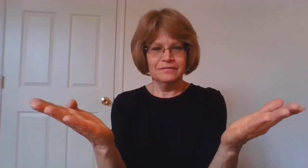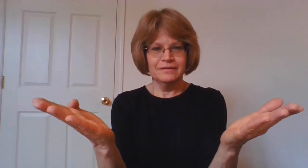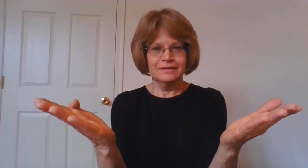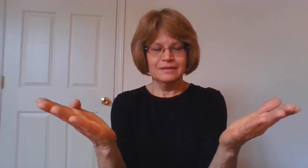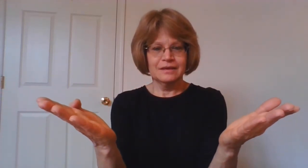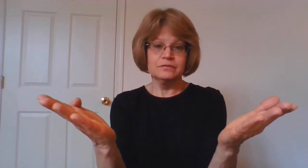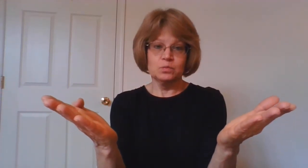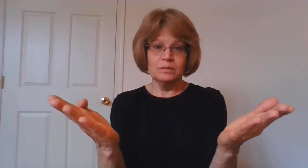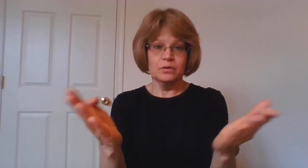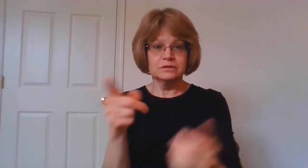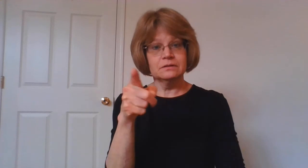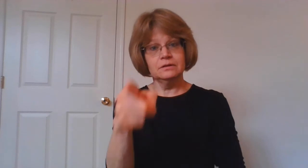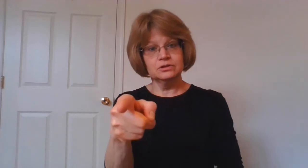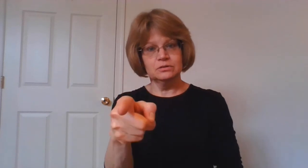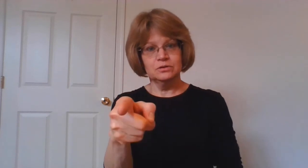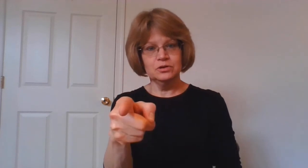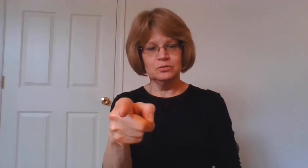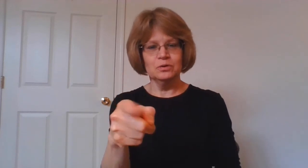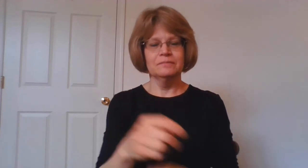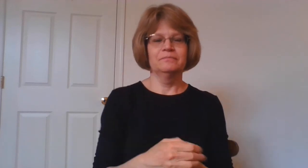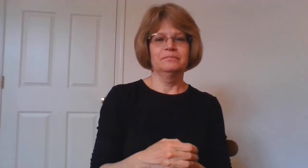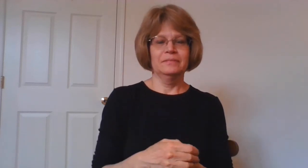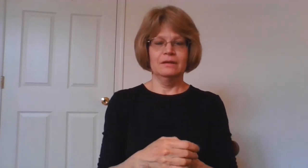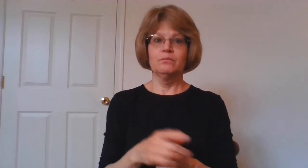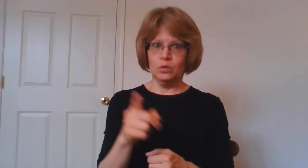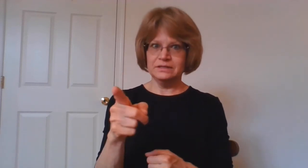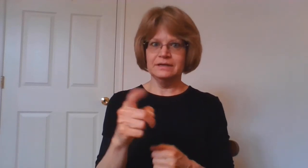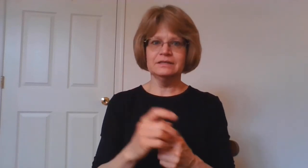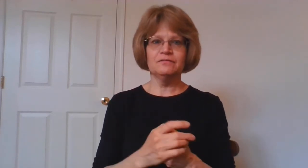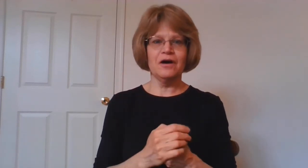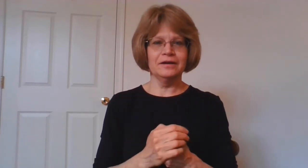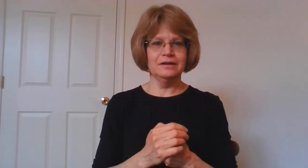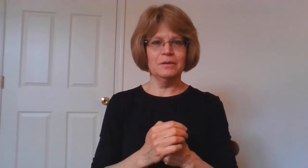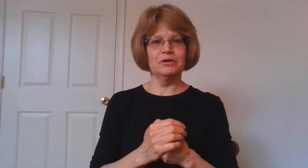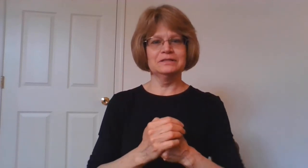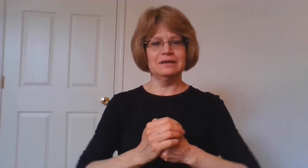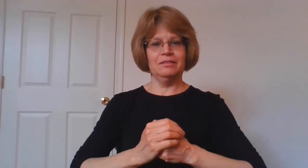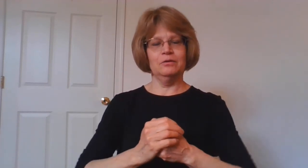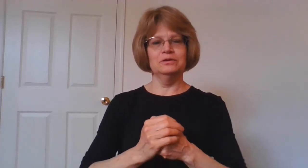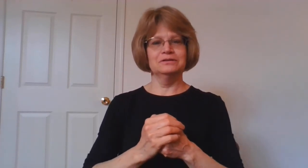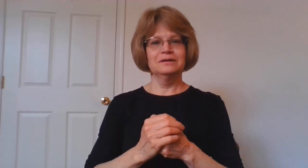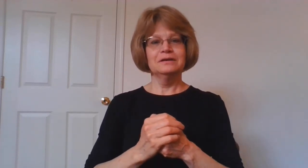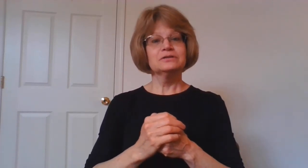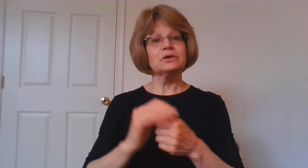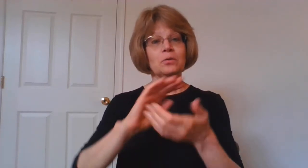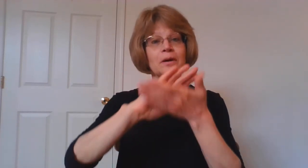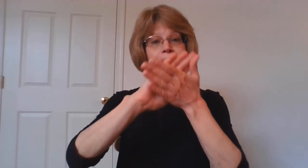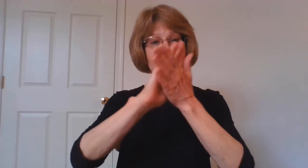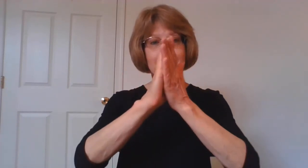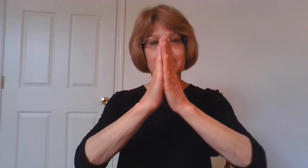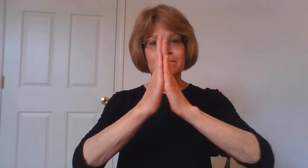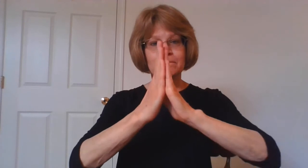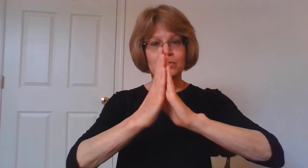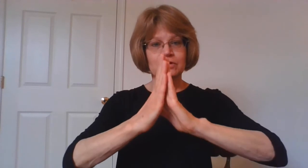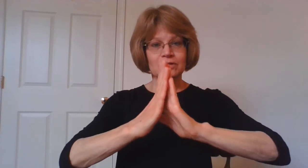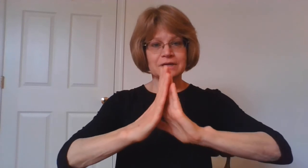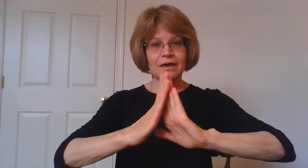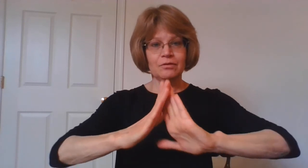If it's one person, it's you. Pointing is fine in American Sign Language. So put it all together.